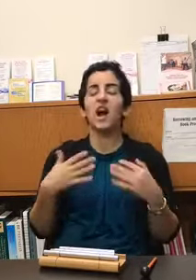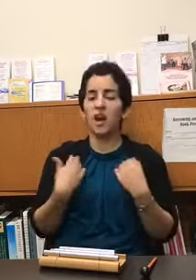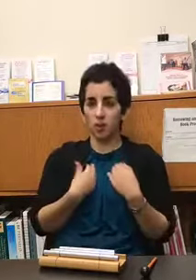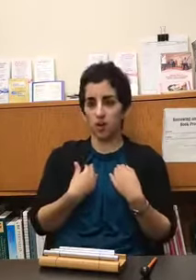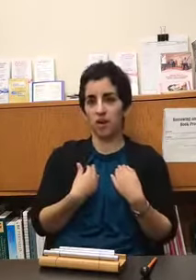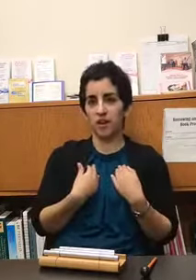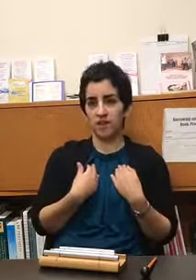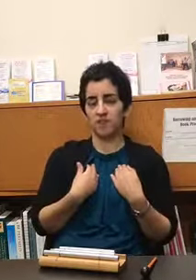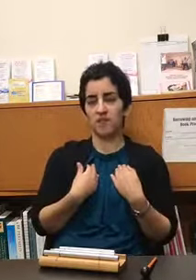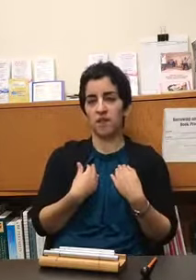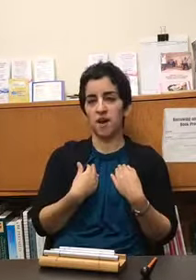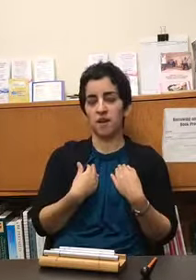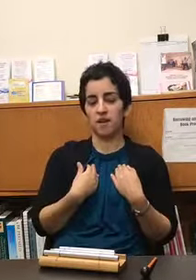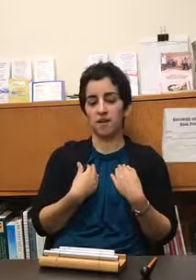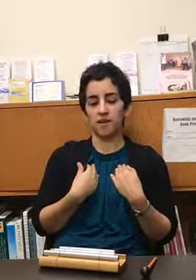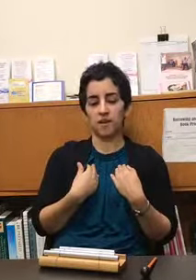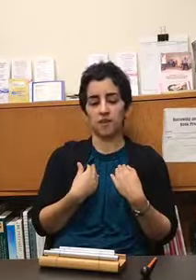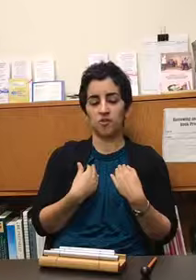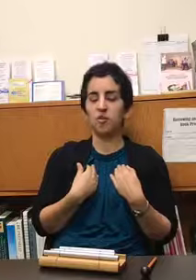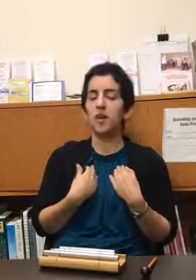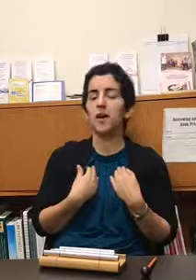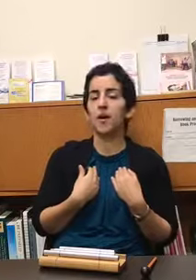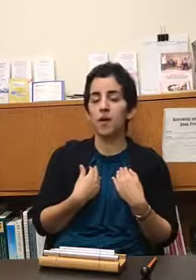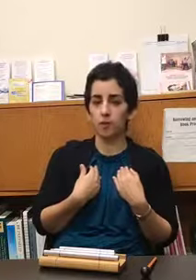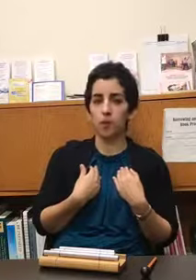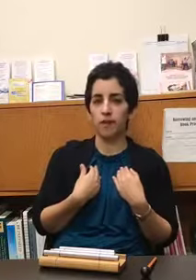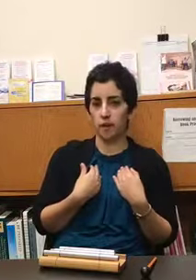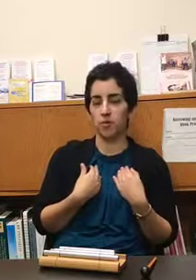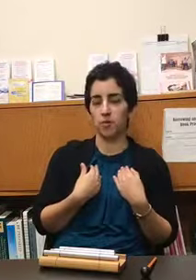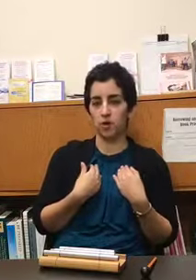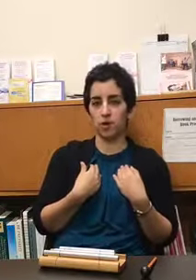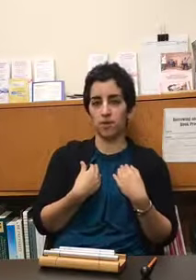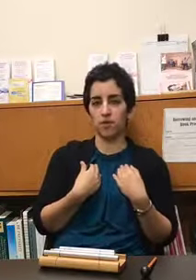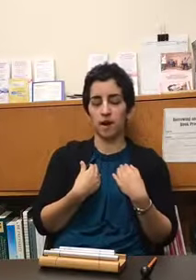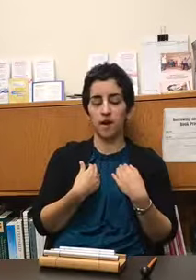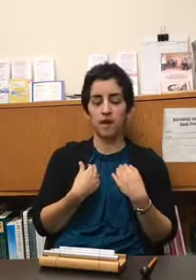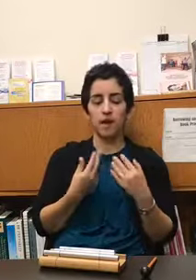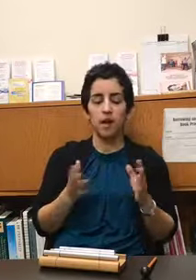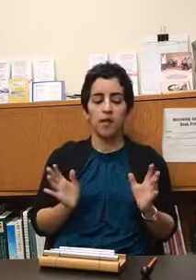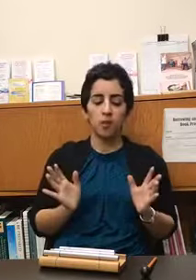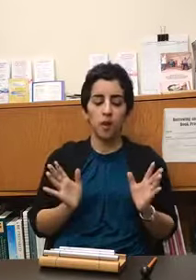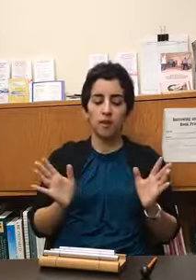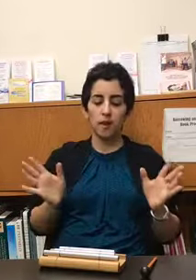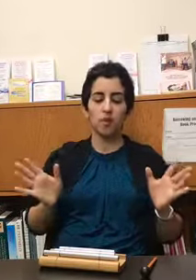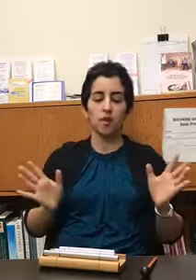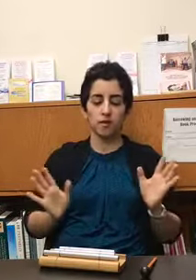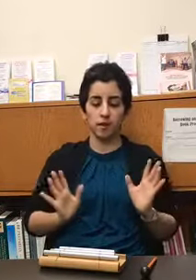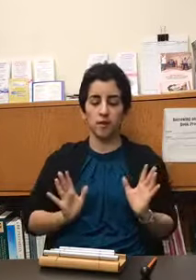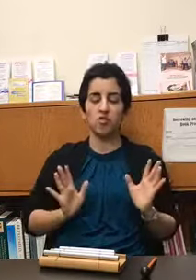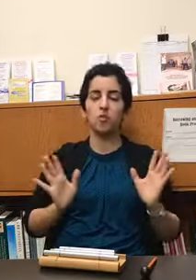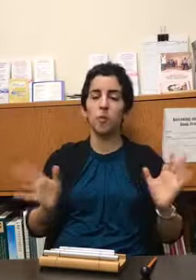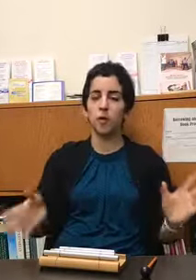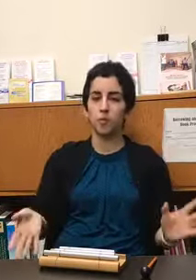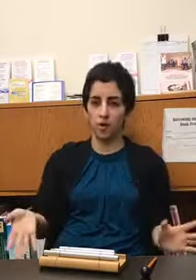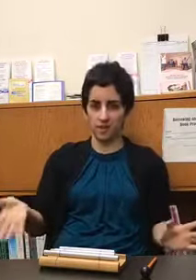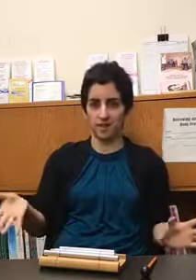i work and this is not certainly not how every therapist works with anxiety the way that i work is kind of a two-part process